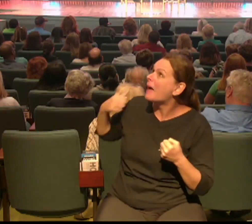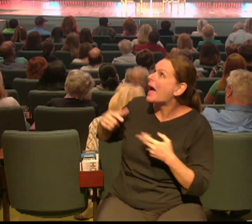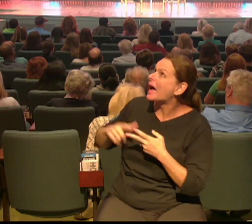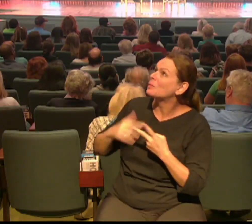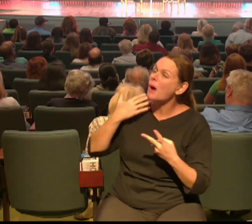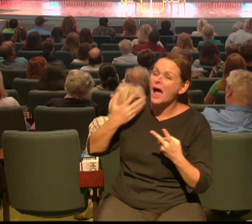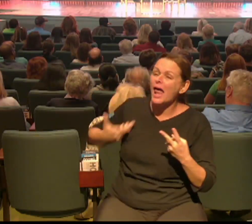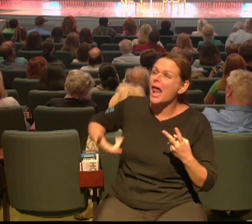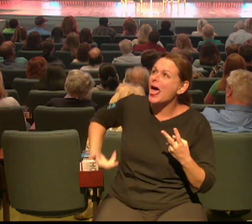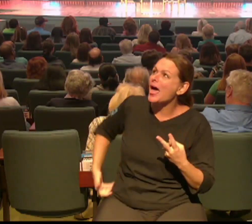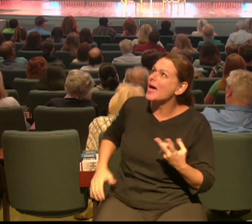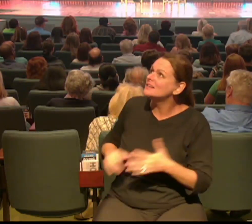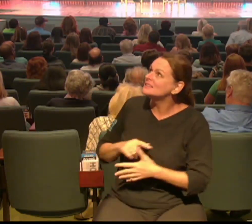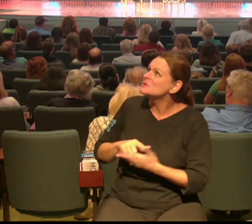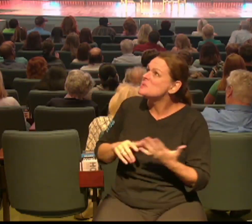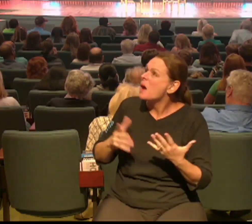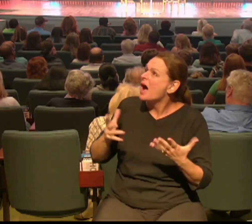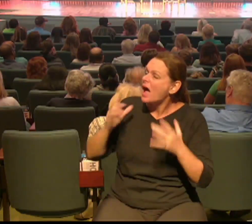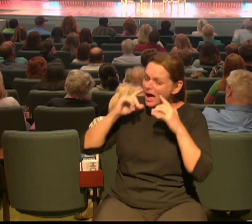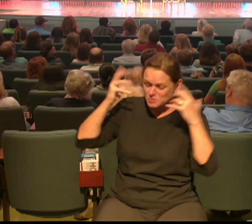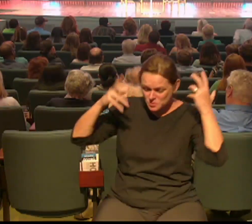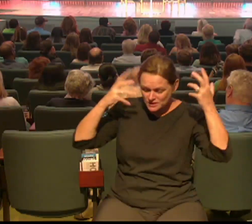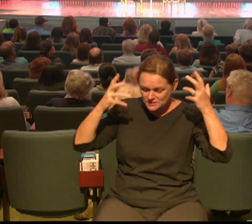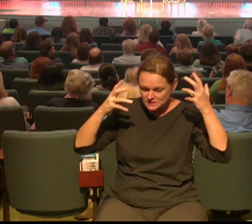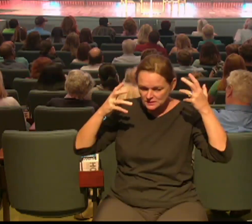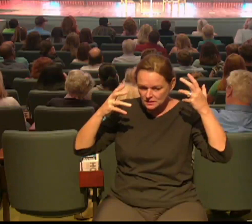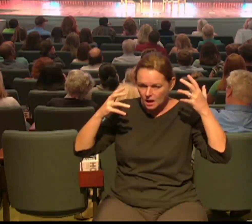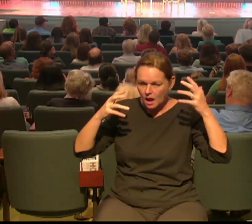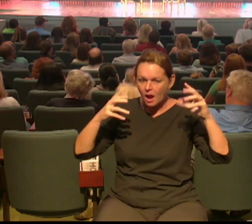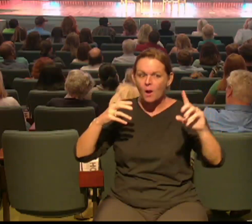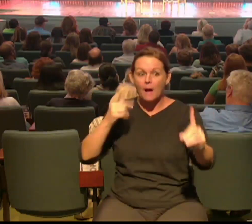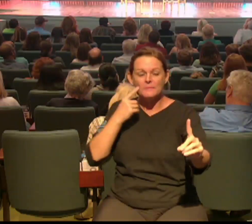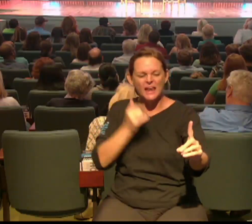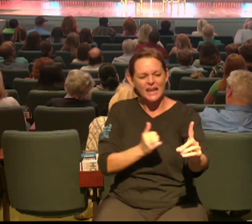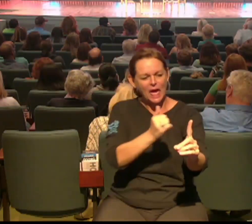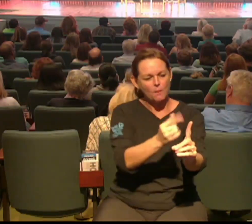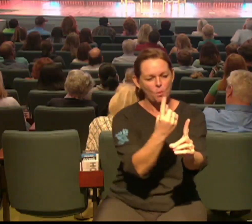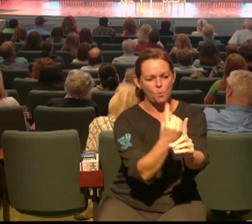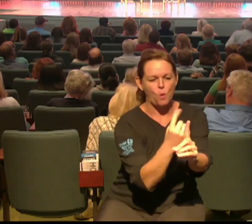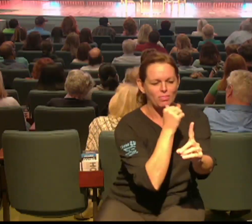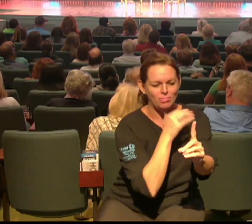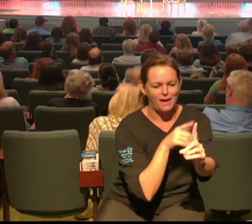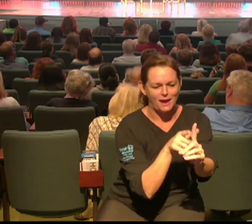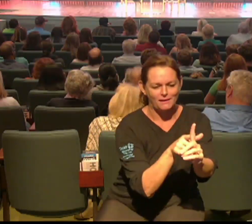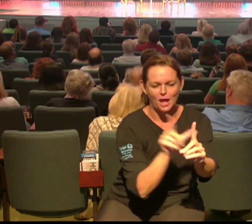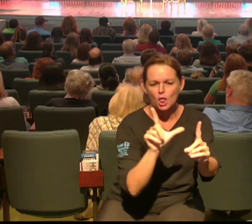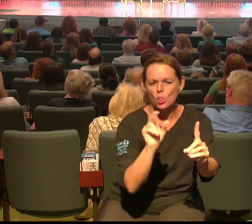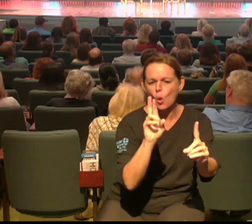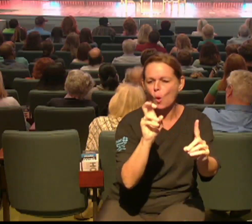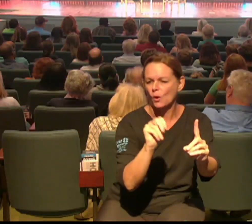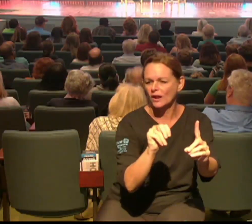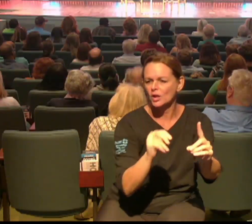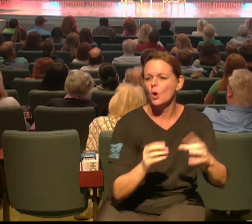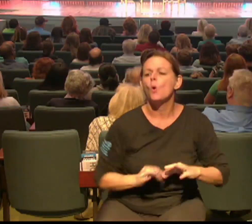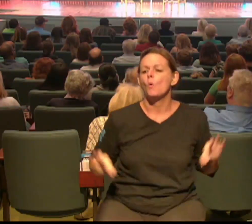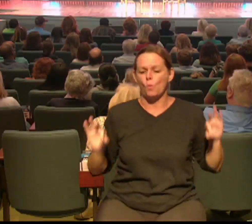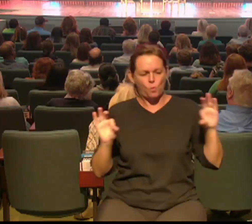so foolish to think that I could even do this and I thought this is making sense of all of it she is my reason and so I begin to tell her you know all